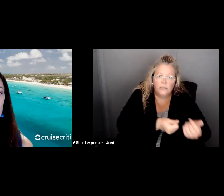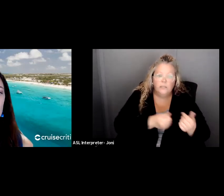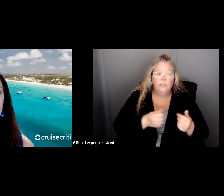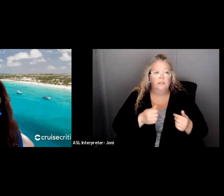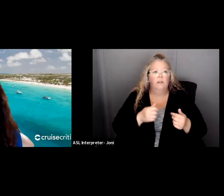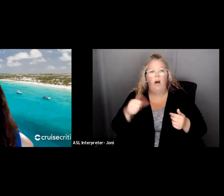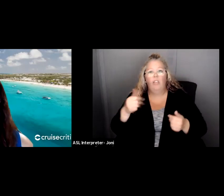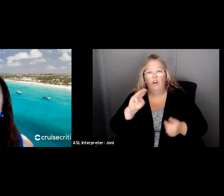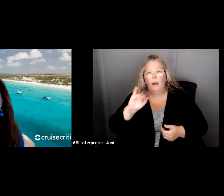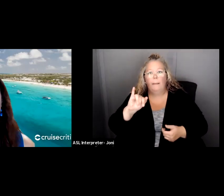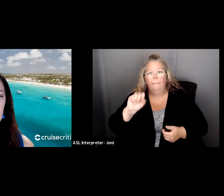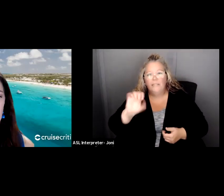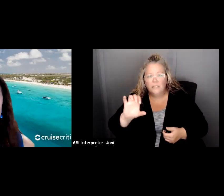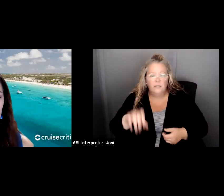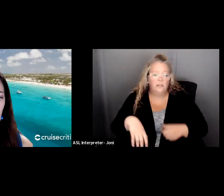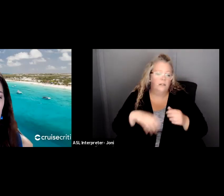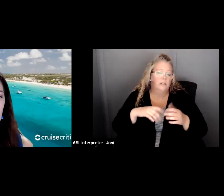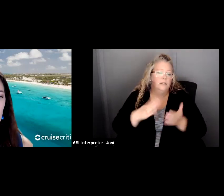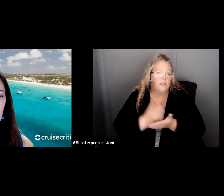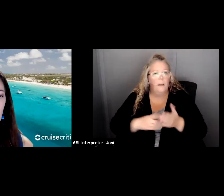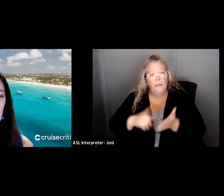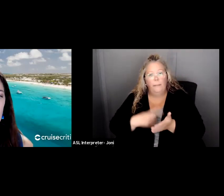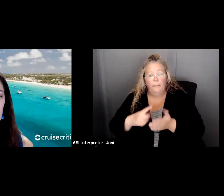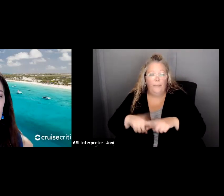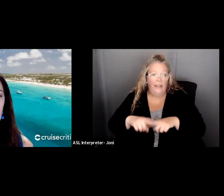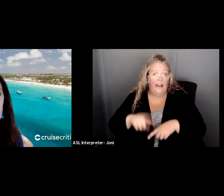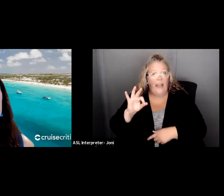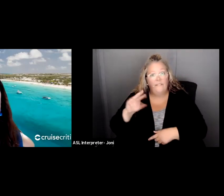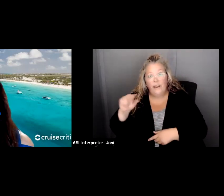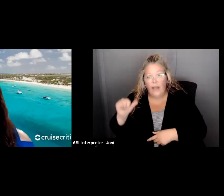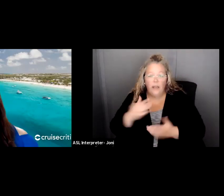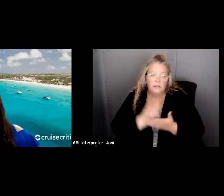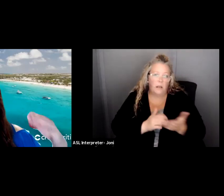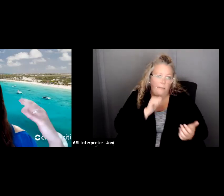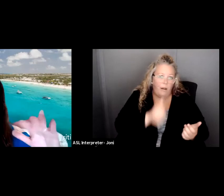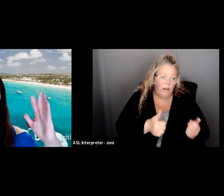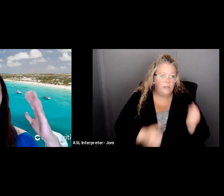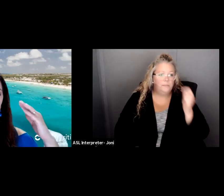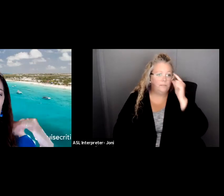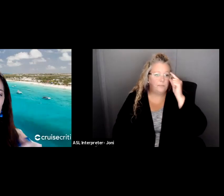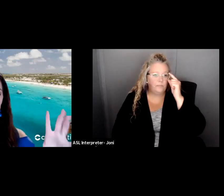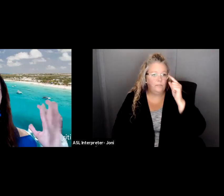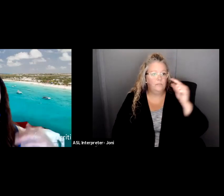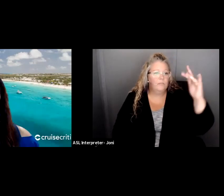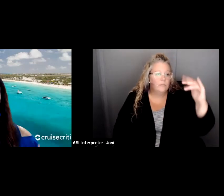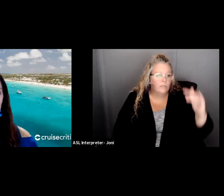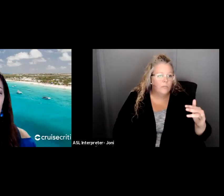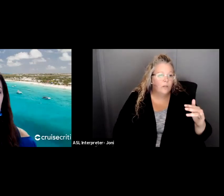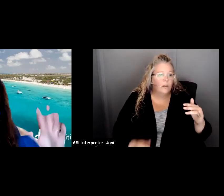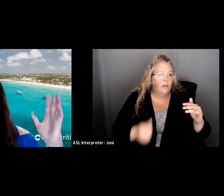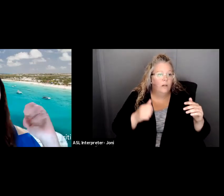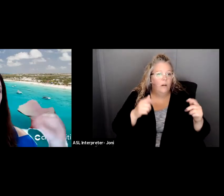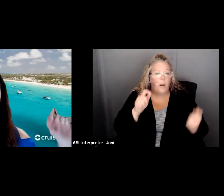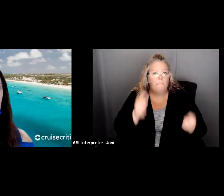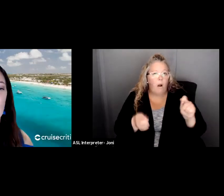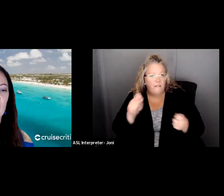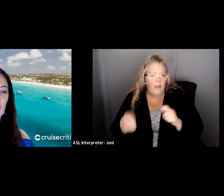Um, some are subject to F and a, et cetera. Some are not, um, if that applies and then you have modified total direct cross project costs.